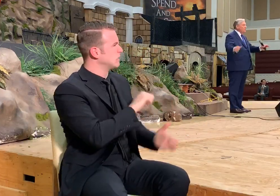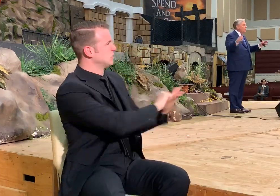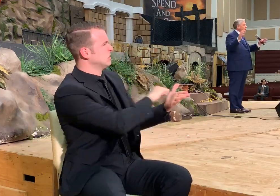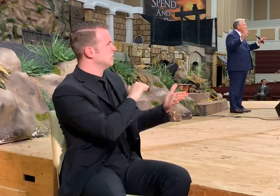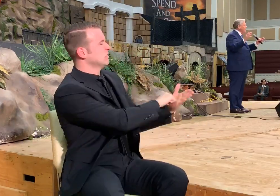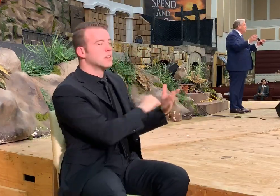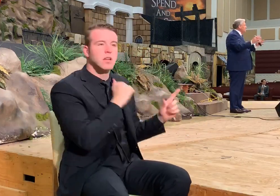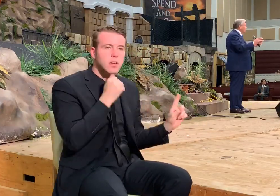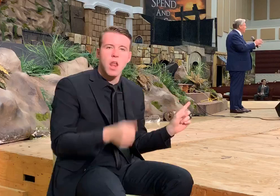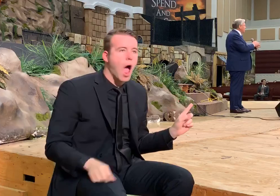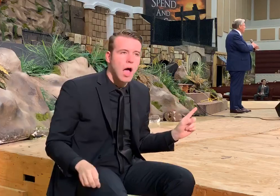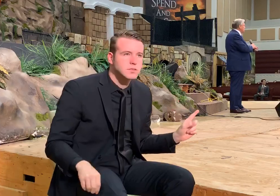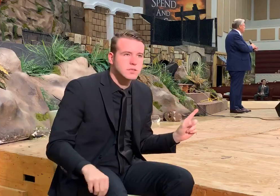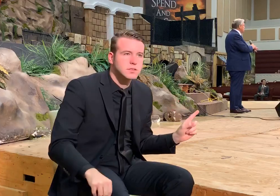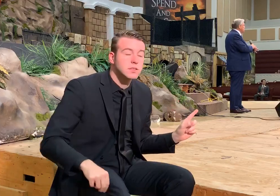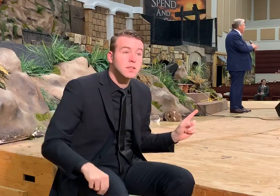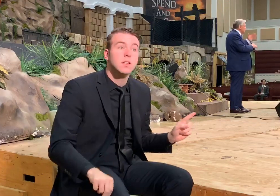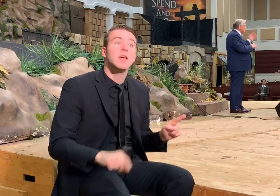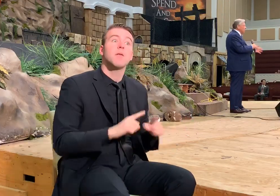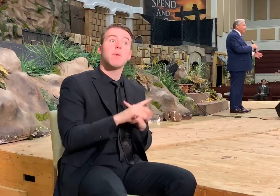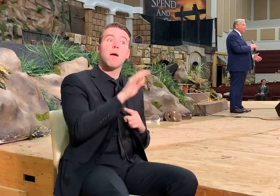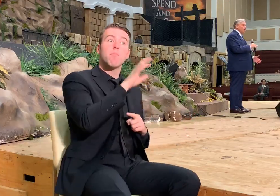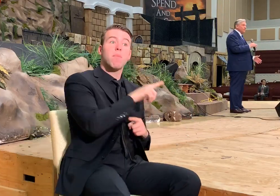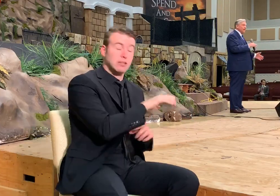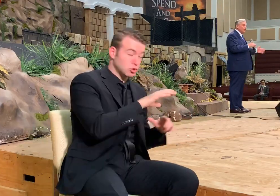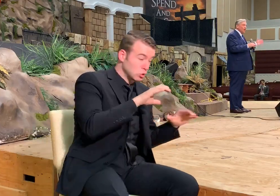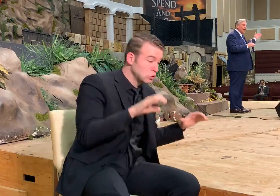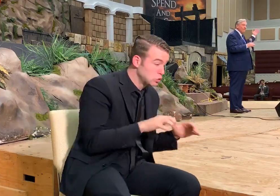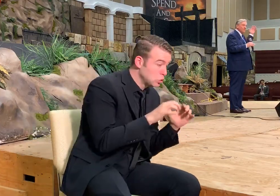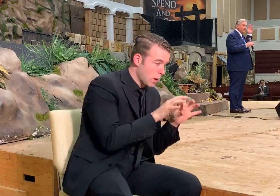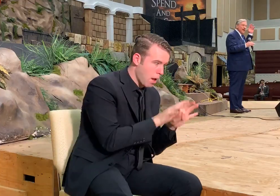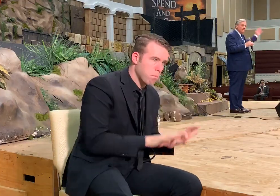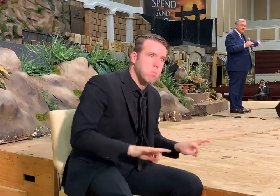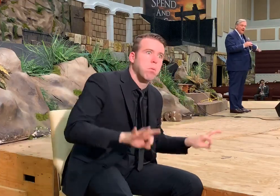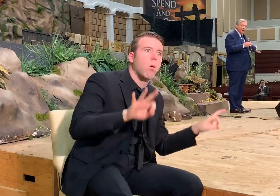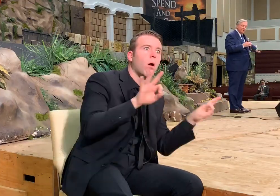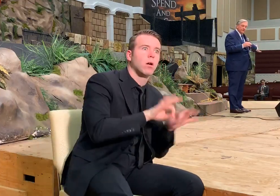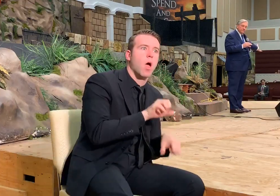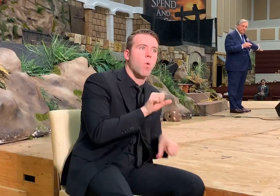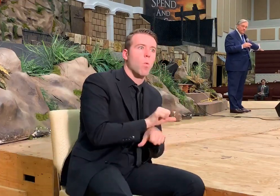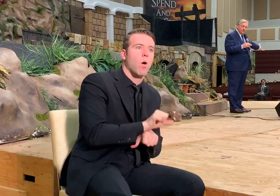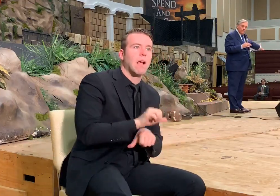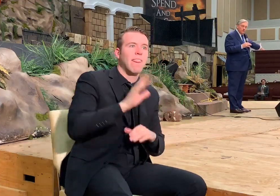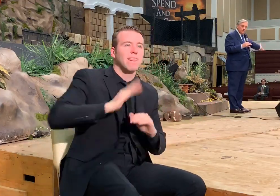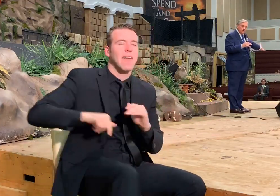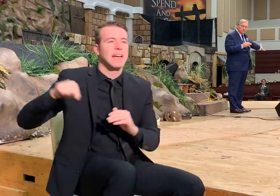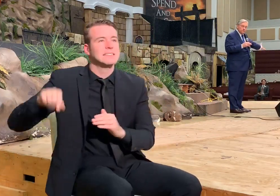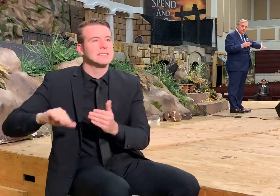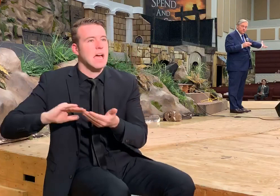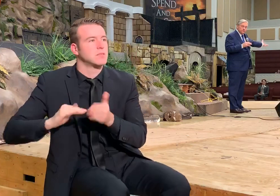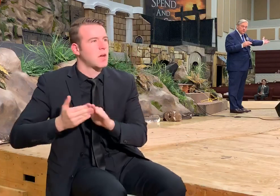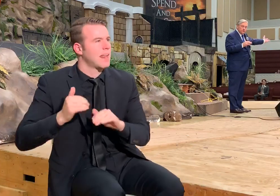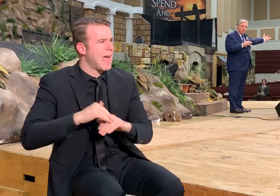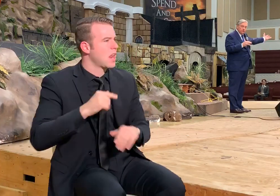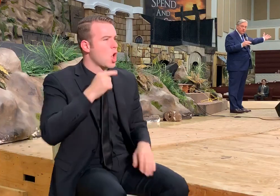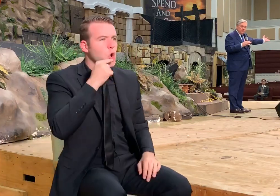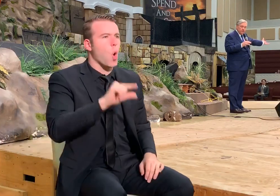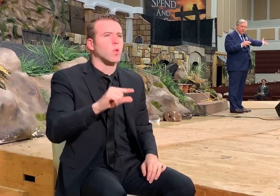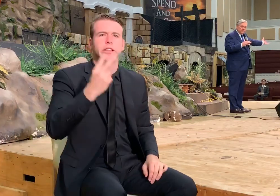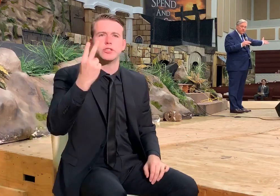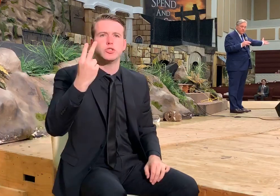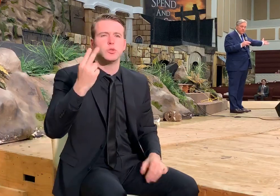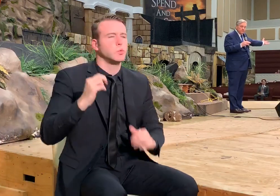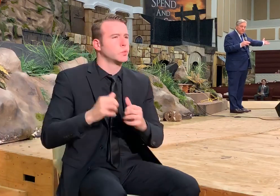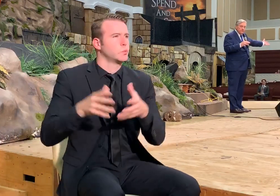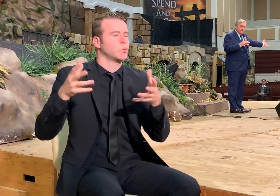Yet, what he's doing is much more important than what happens downtown at Golden 2 or